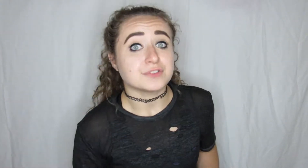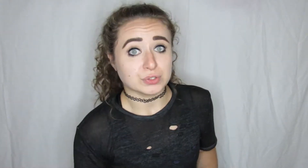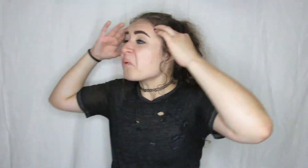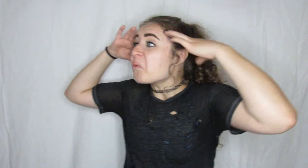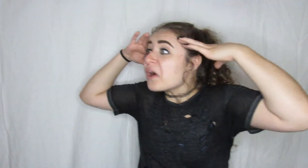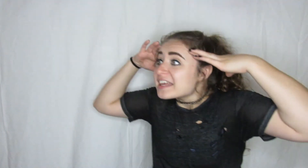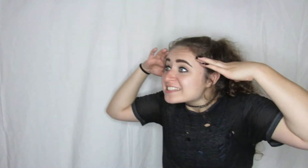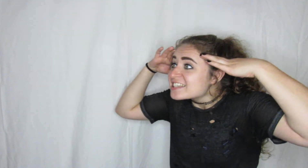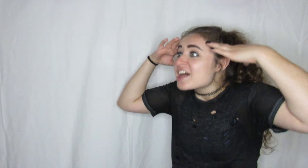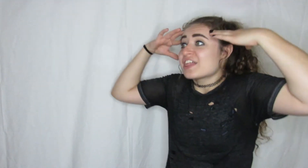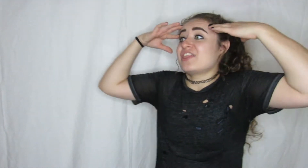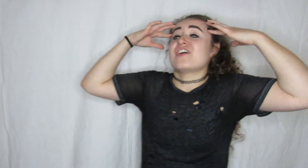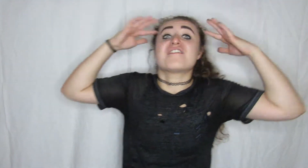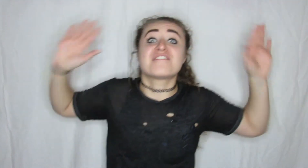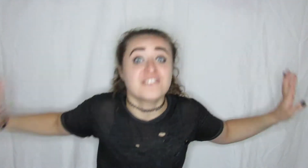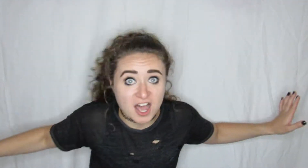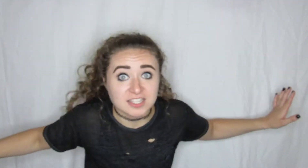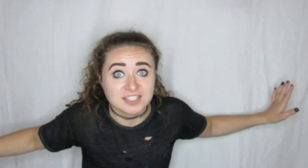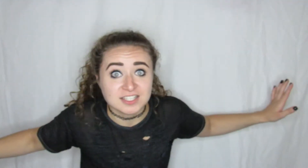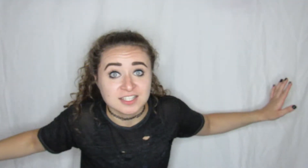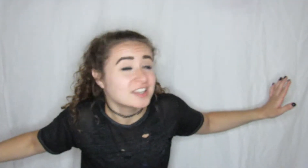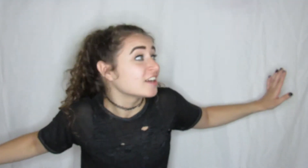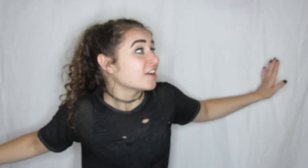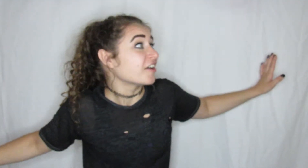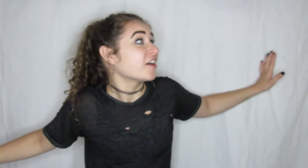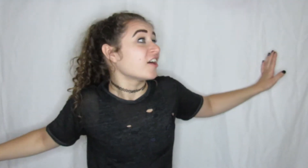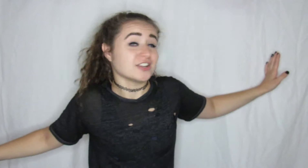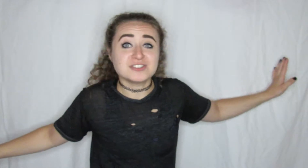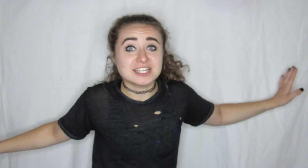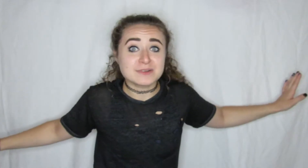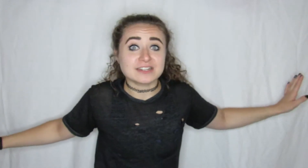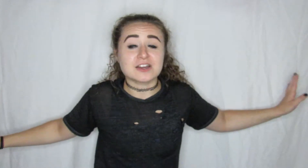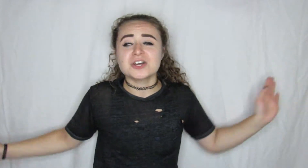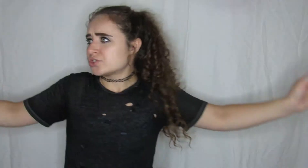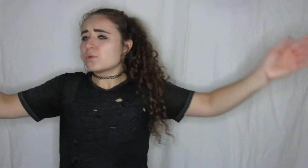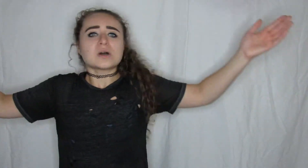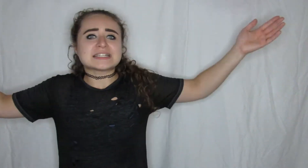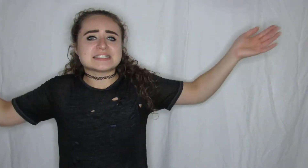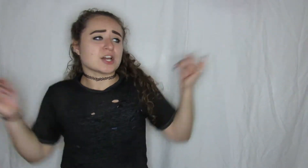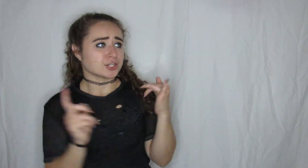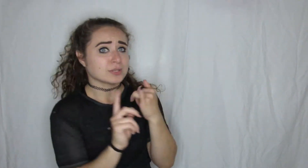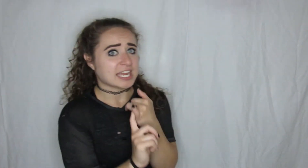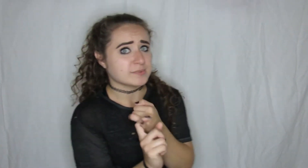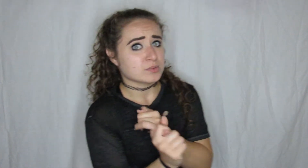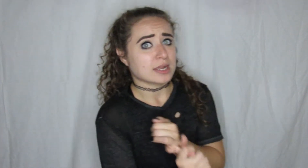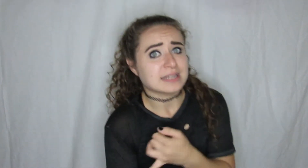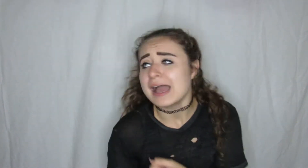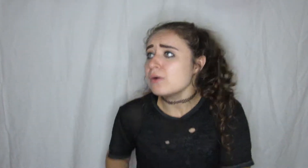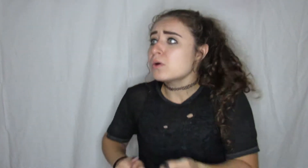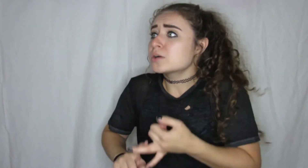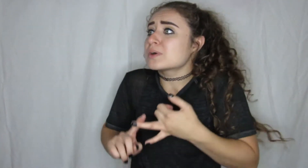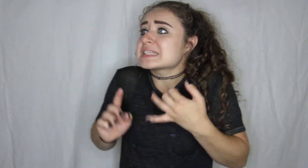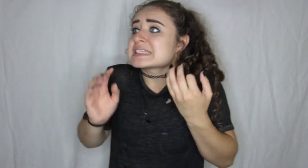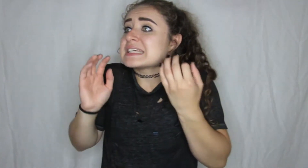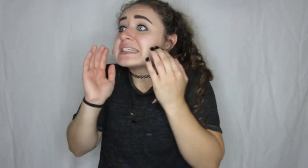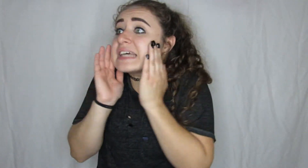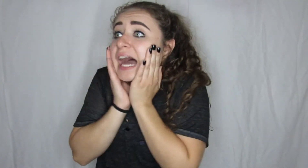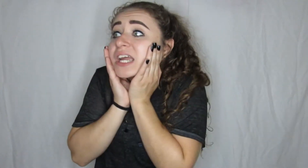you what the fuck are you kidding me right now so what is it are you lying to me right now or was the entire